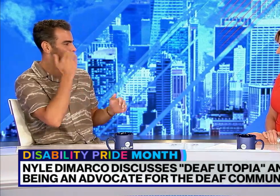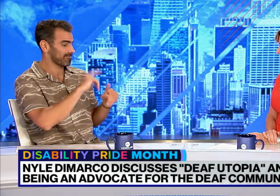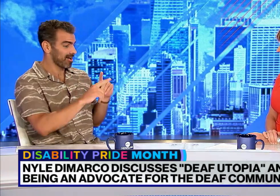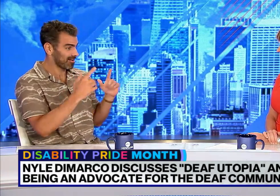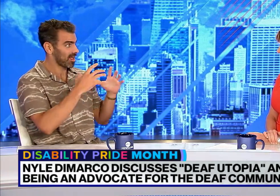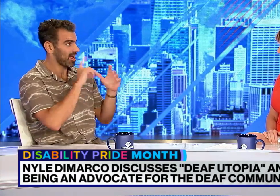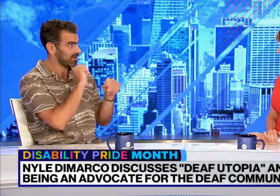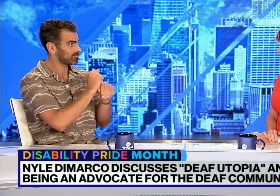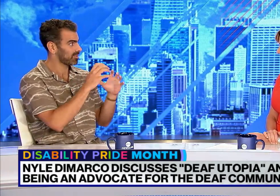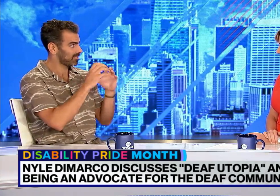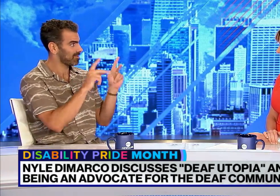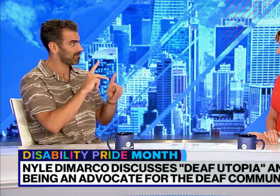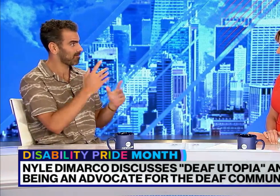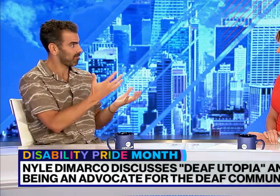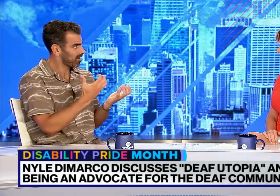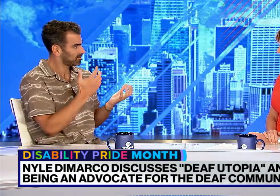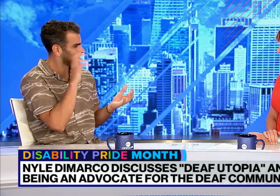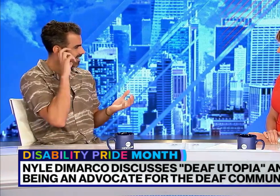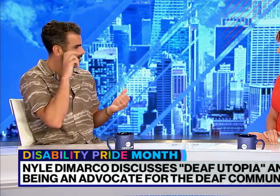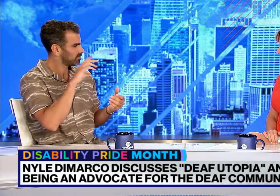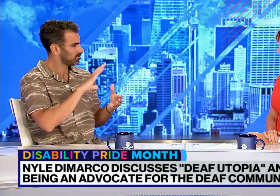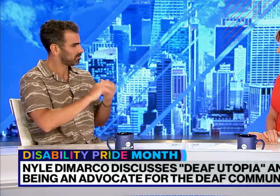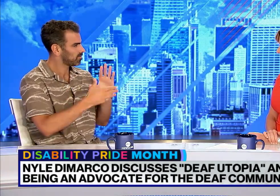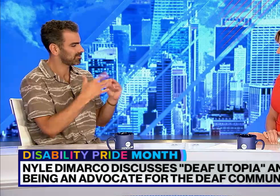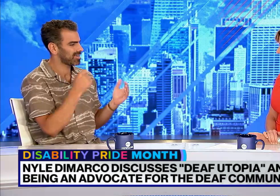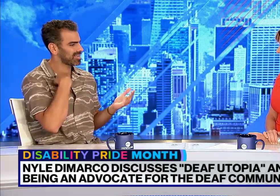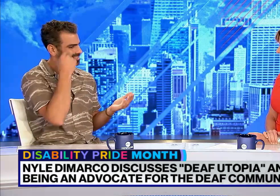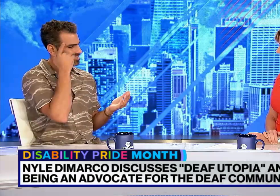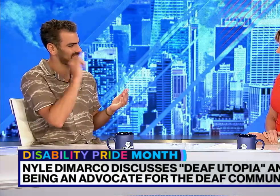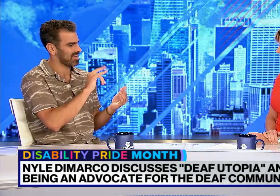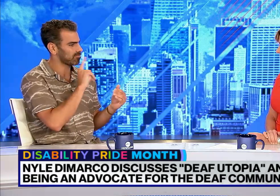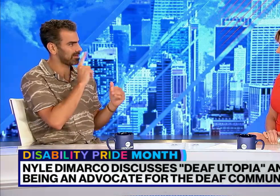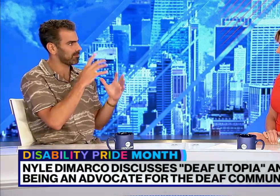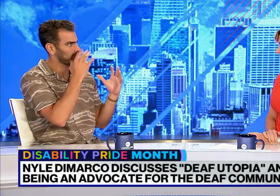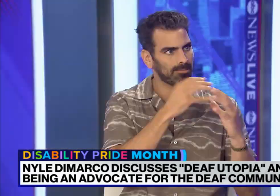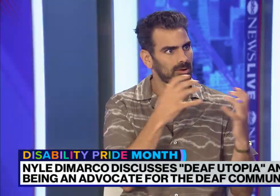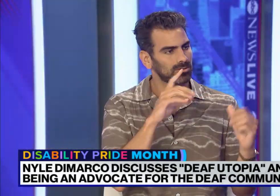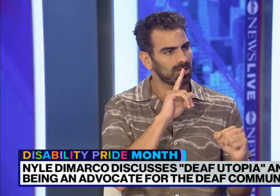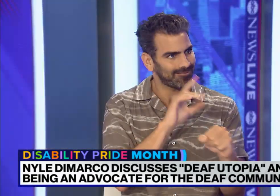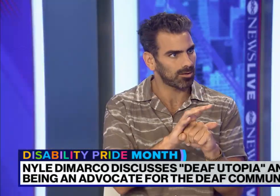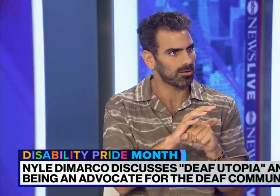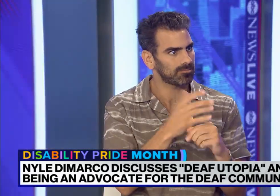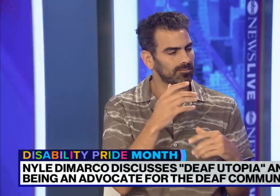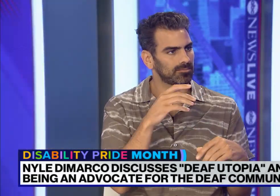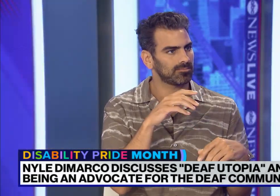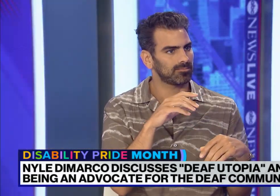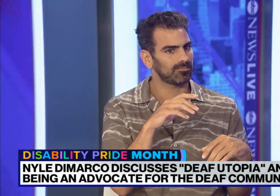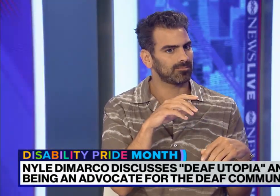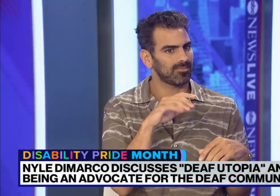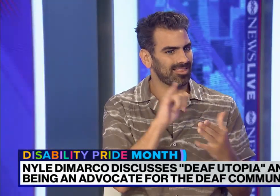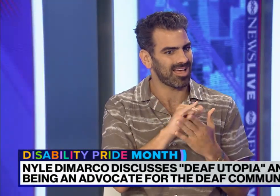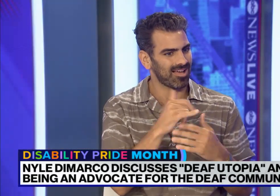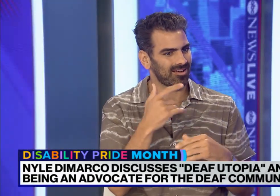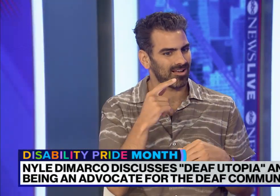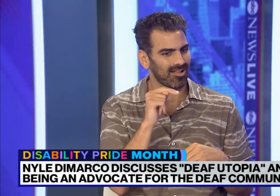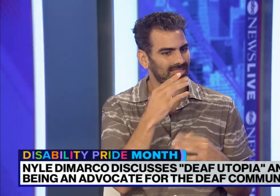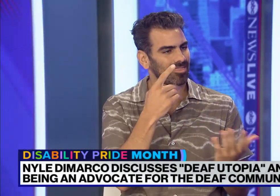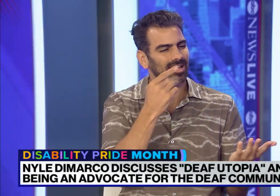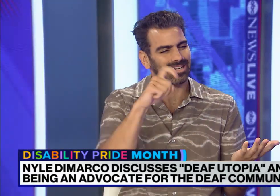You know, it's easy to think that people weren't interested in my stories, but to find out that so many people are hungry for more really confirms